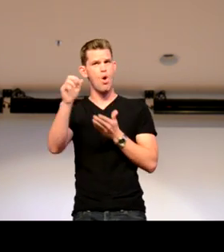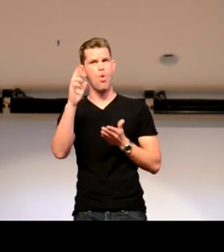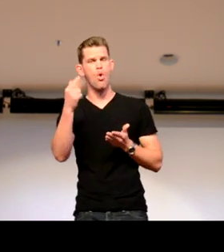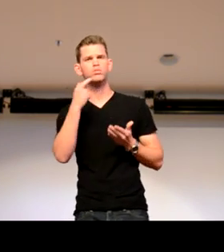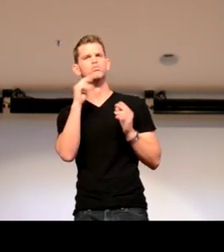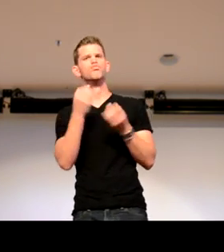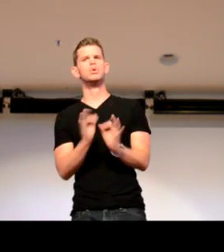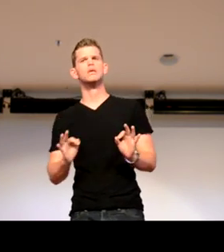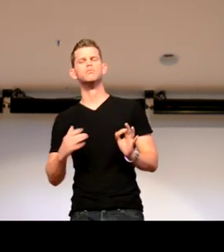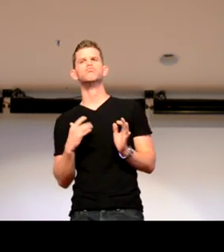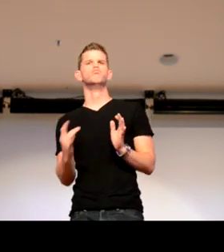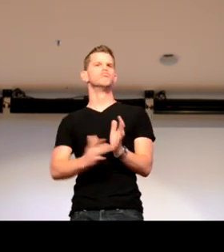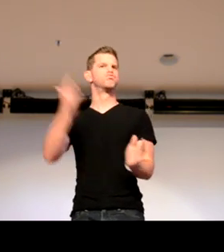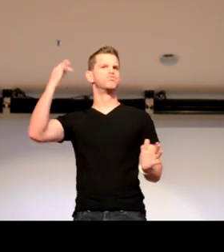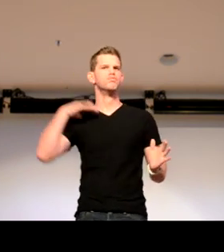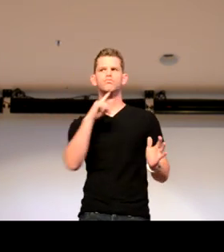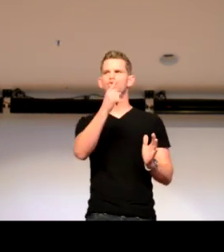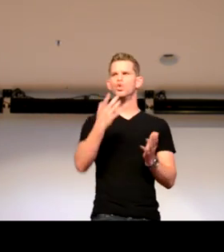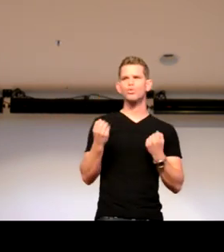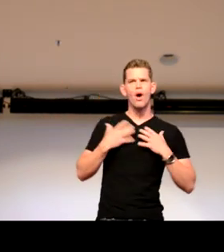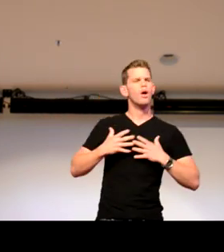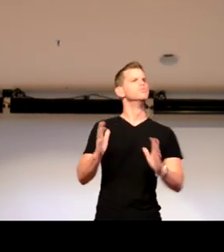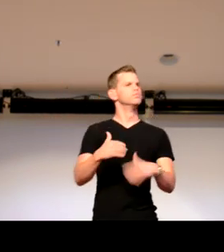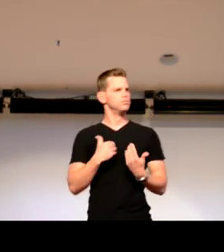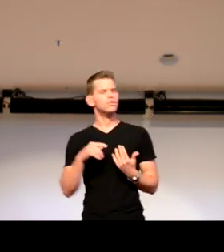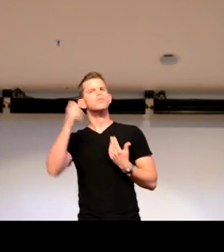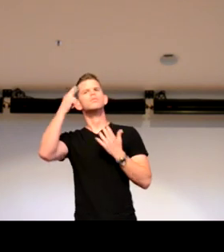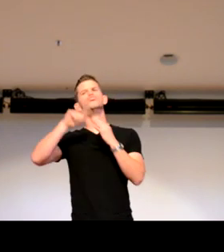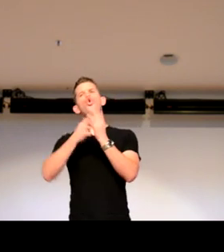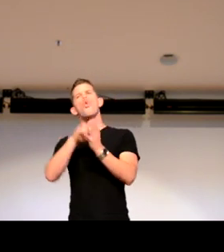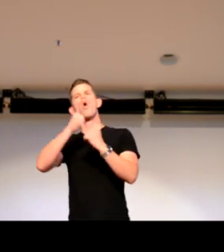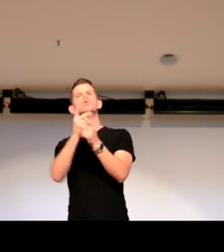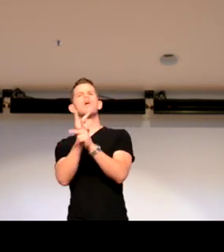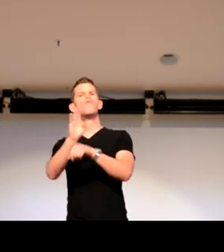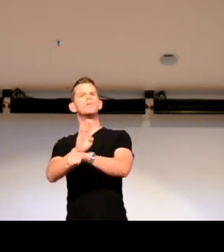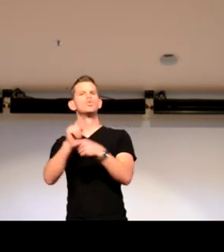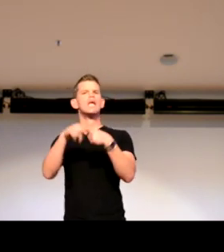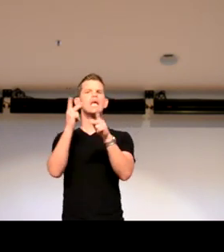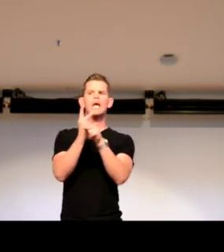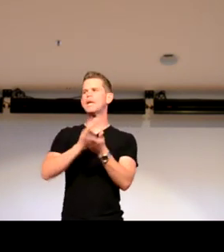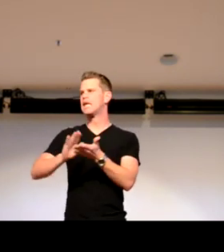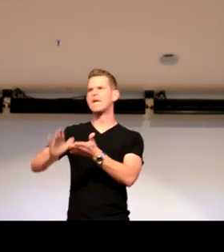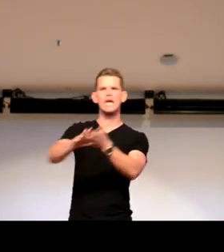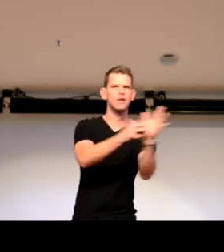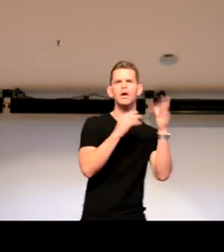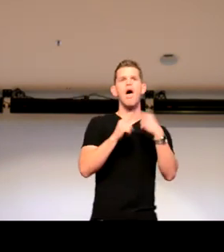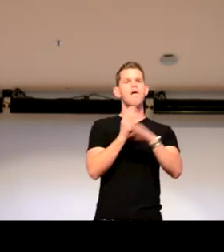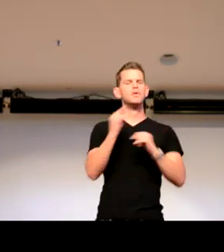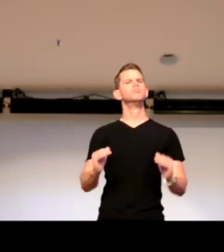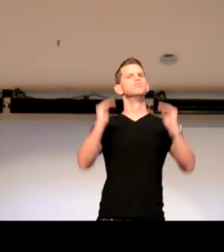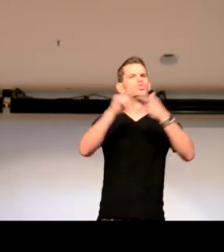program or class? And I said, oh, and he said, no, it's free. So I took advantage of that. So I started to, you know, learn, you